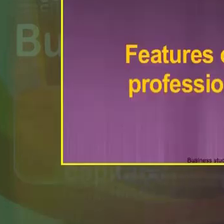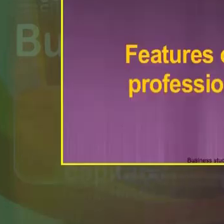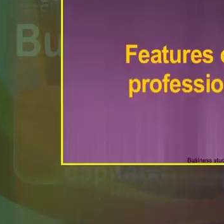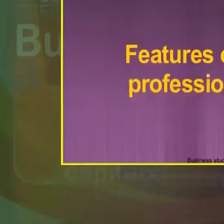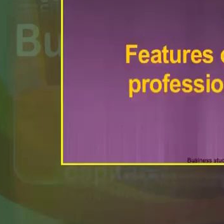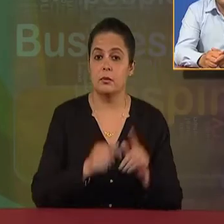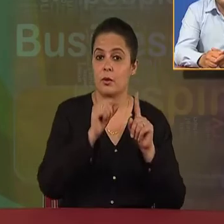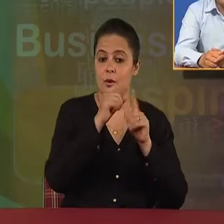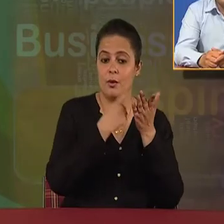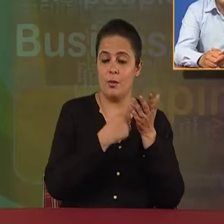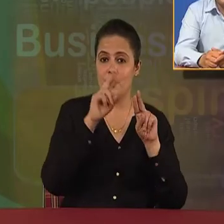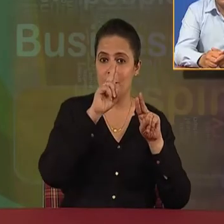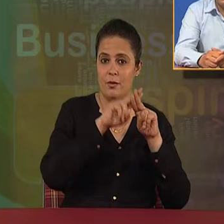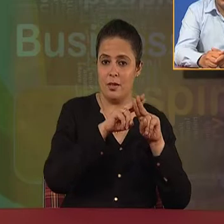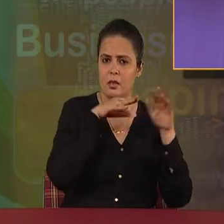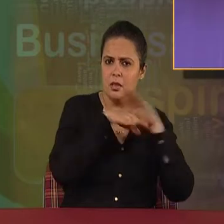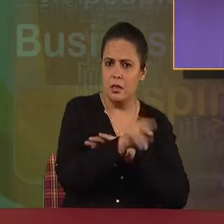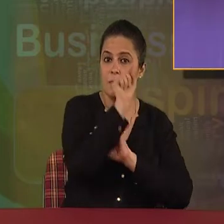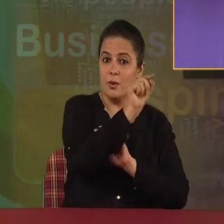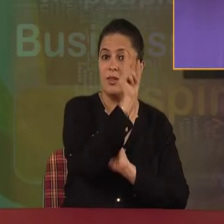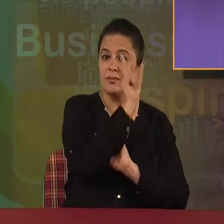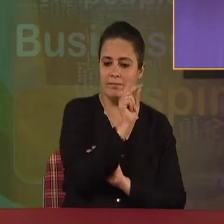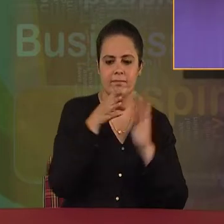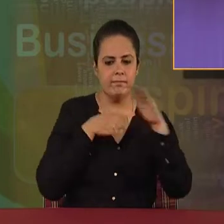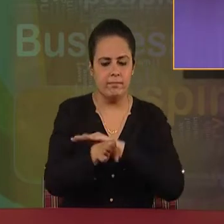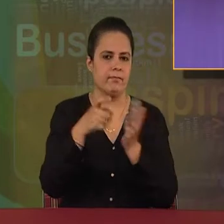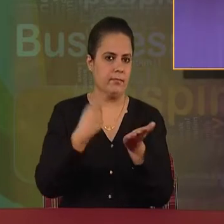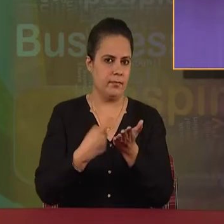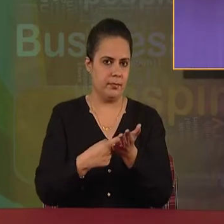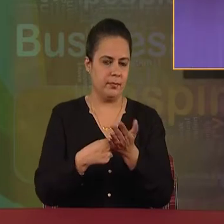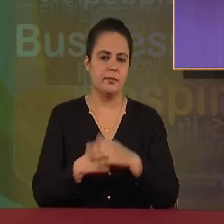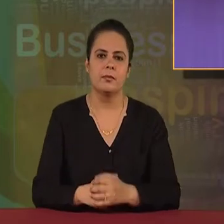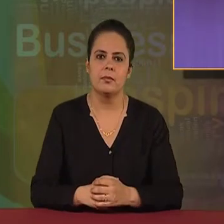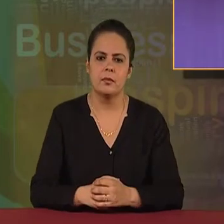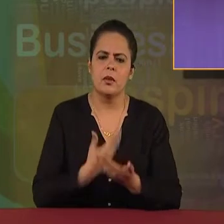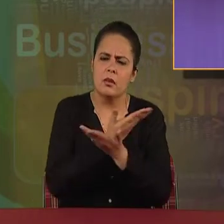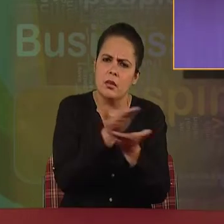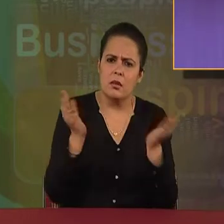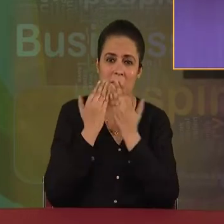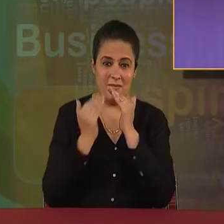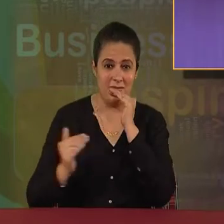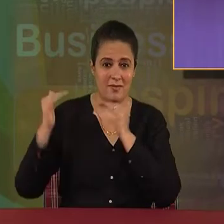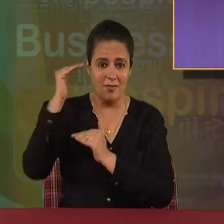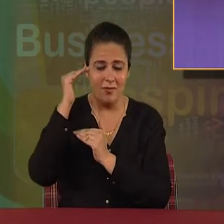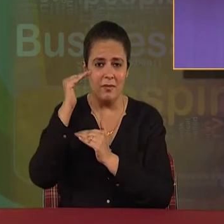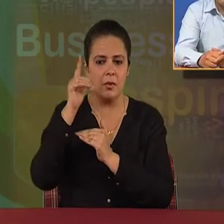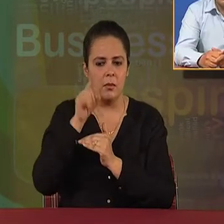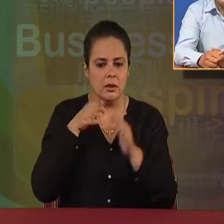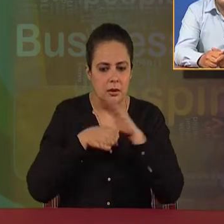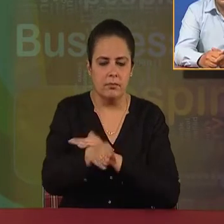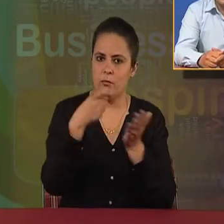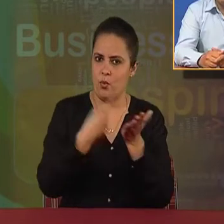Now, second feature of profession is restricted entry. Every profession has restricted entry.